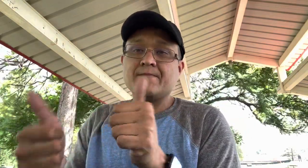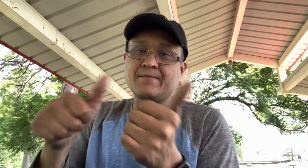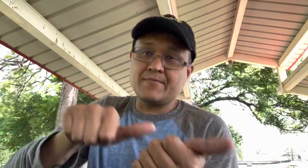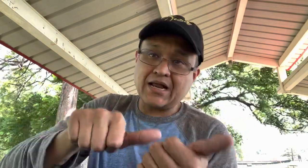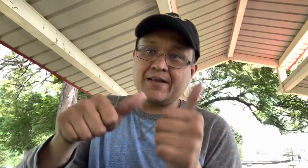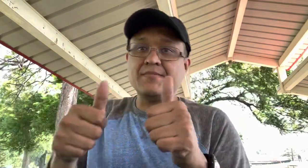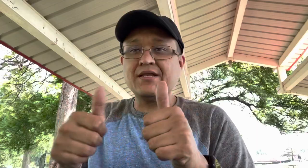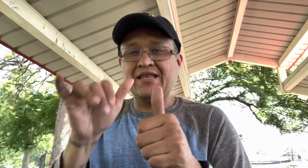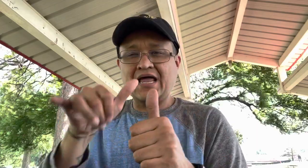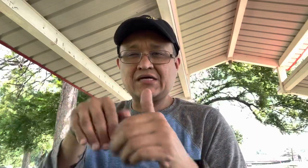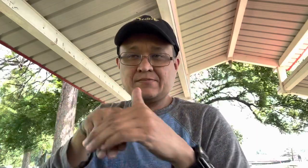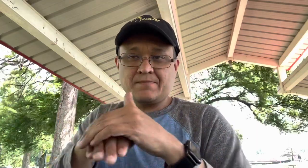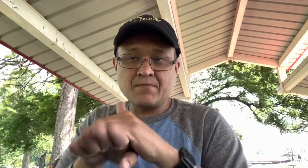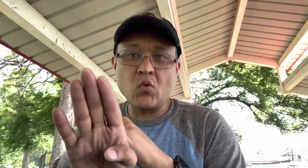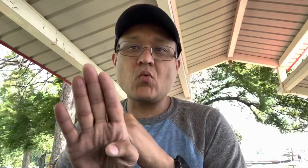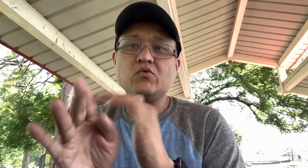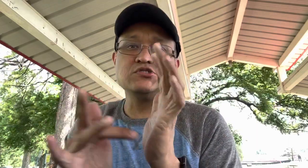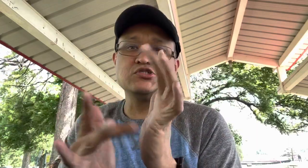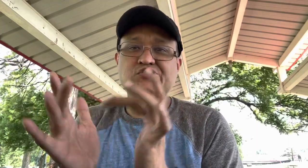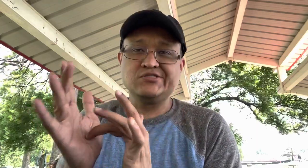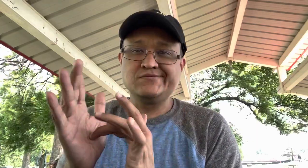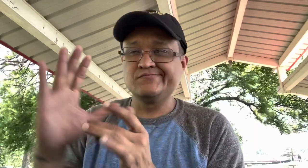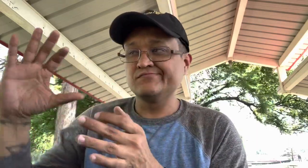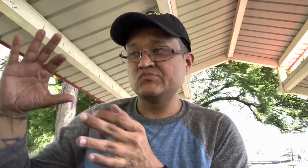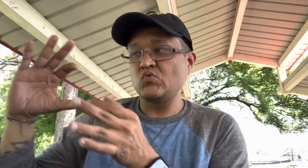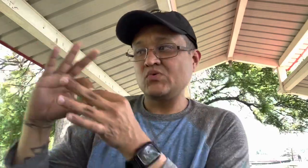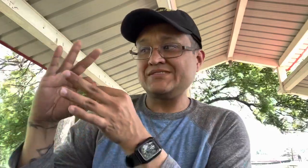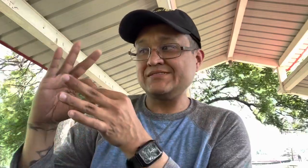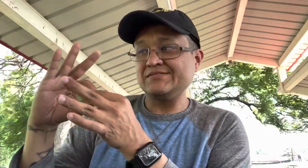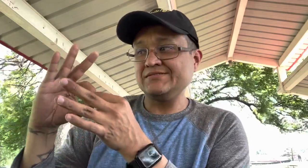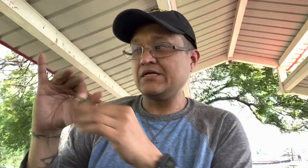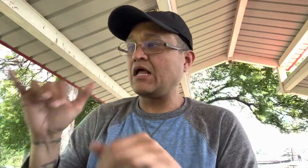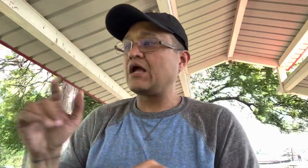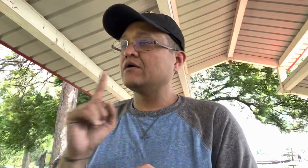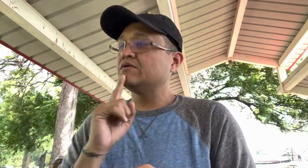and some of say well how do I be born again we were born through Jesus Christ